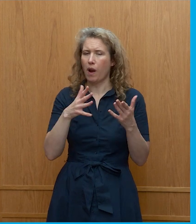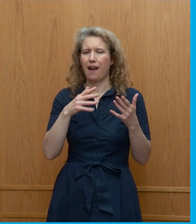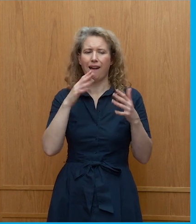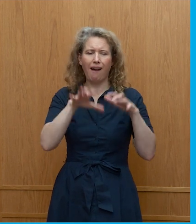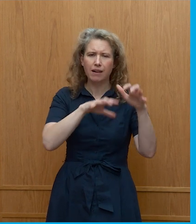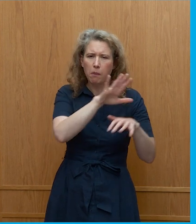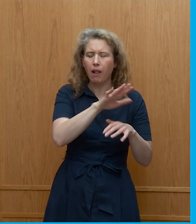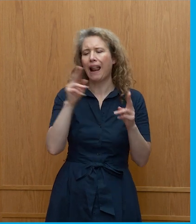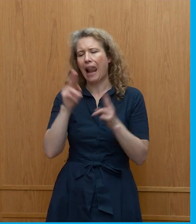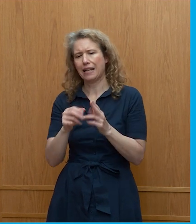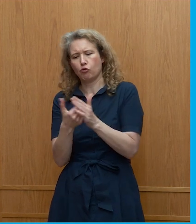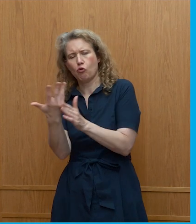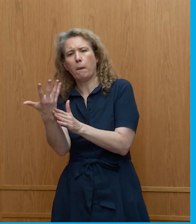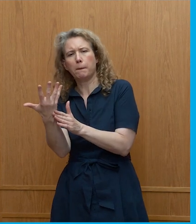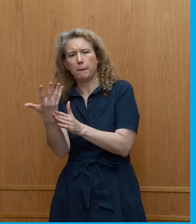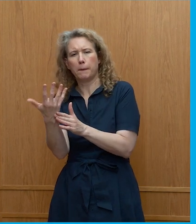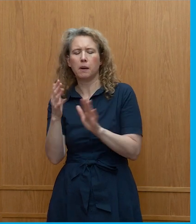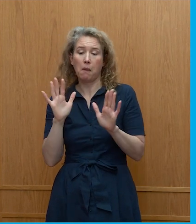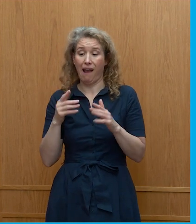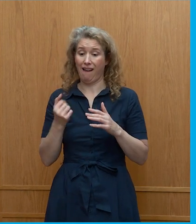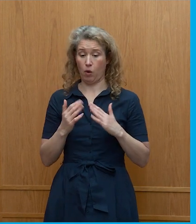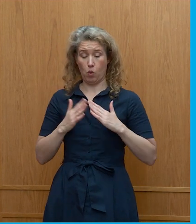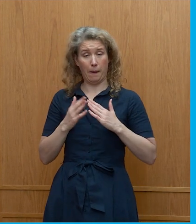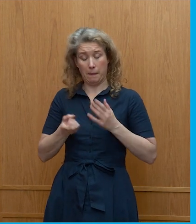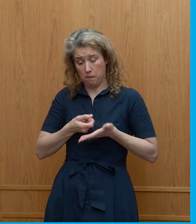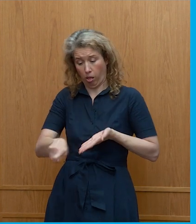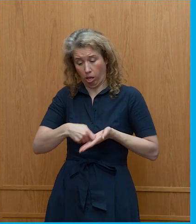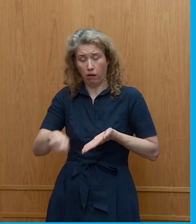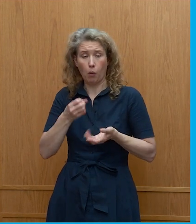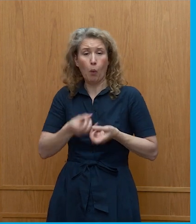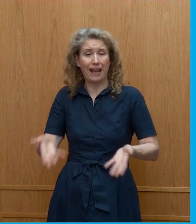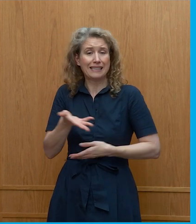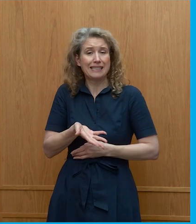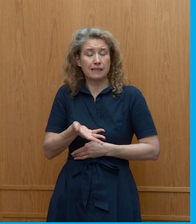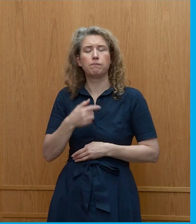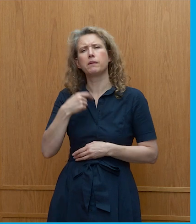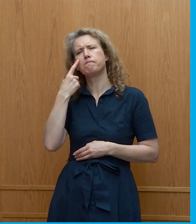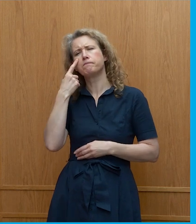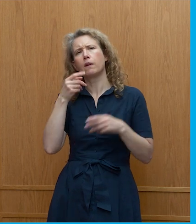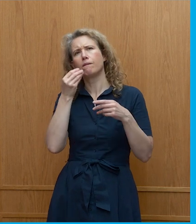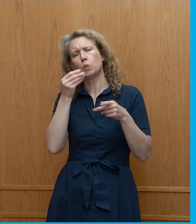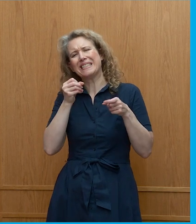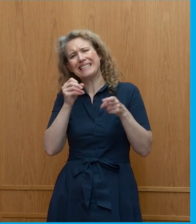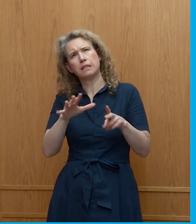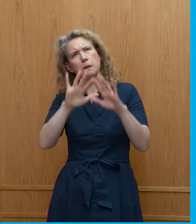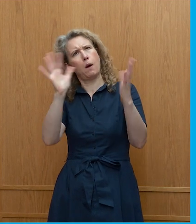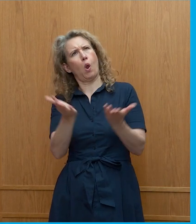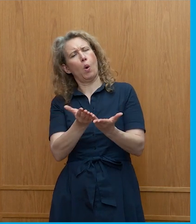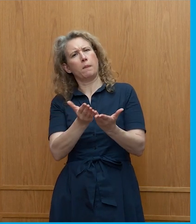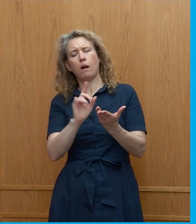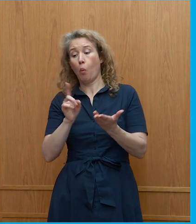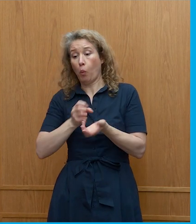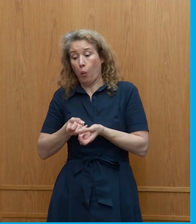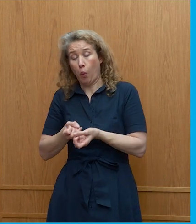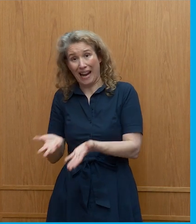but less in the crop sector, and obviously there's waste at home as well. But actually, if you look at food system, actually what we waste,